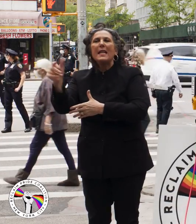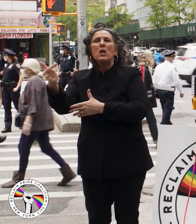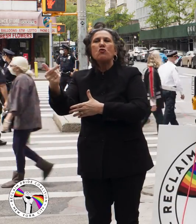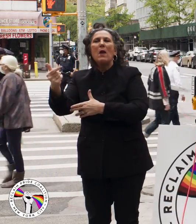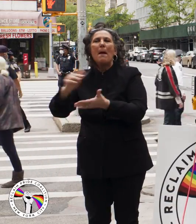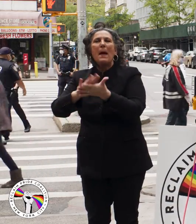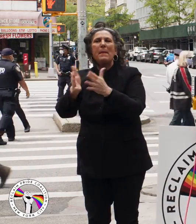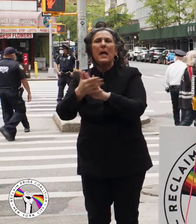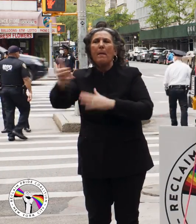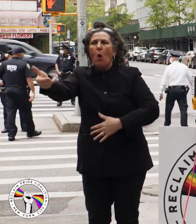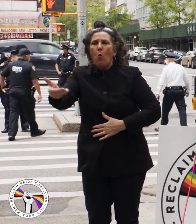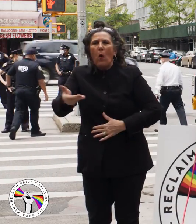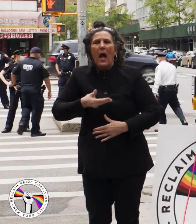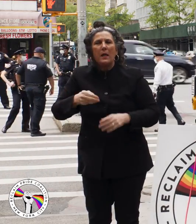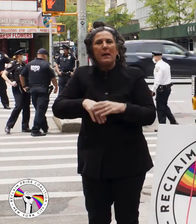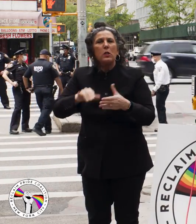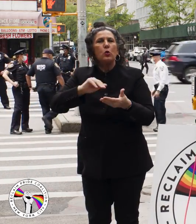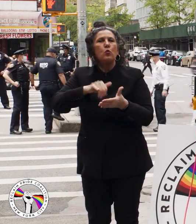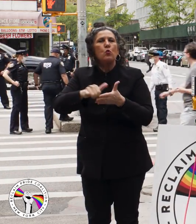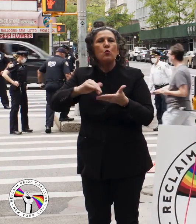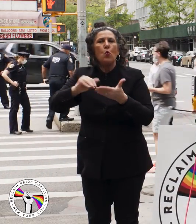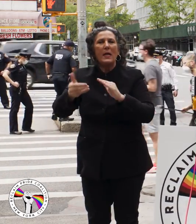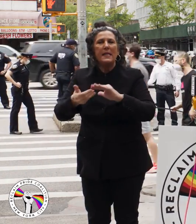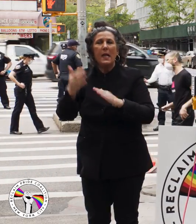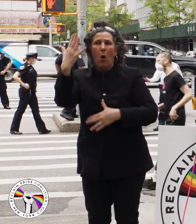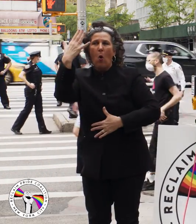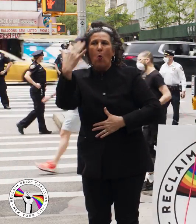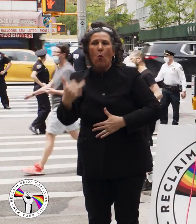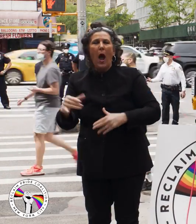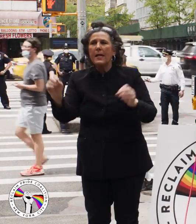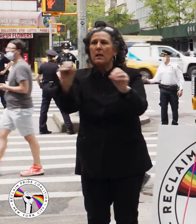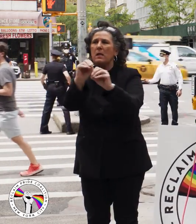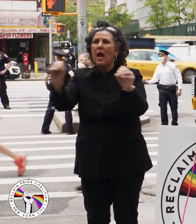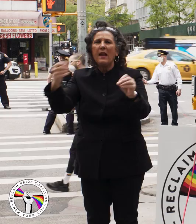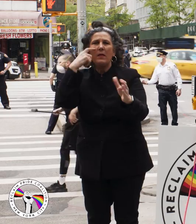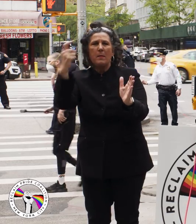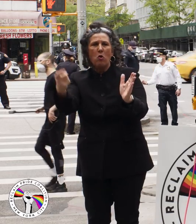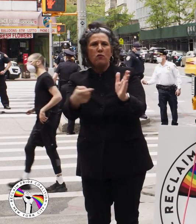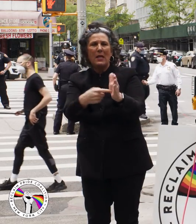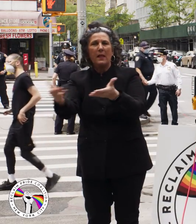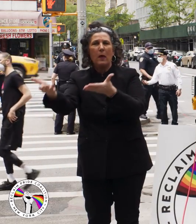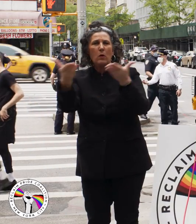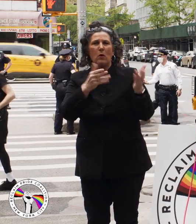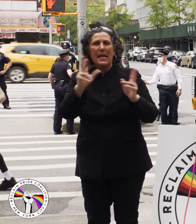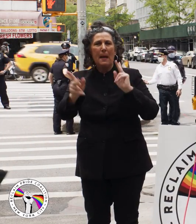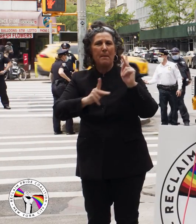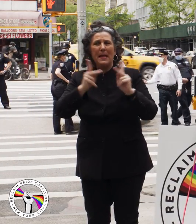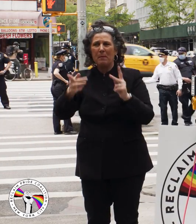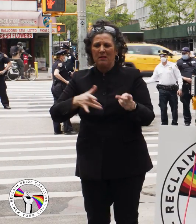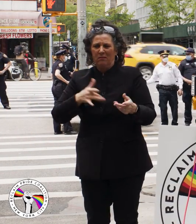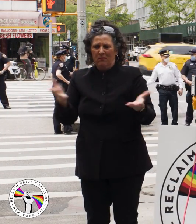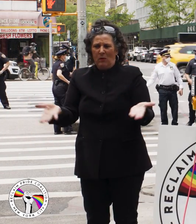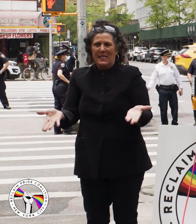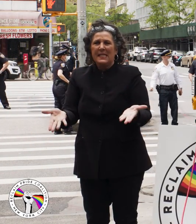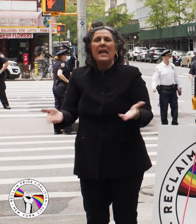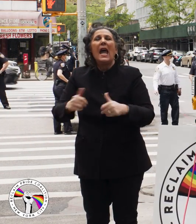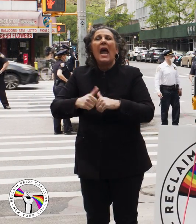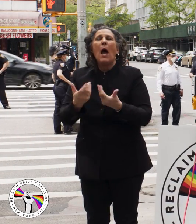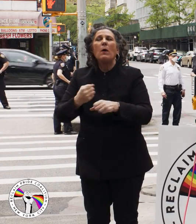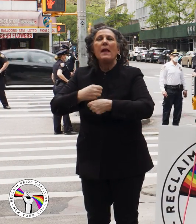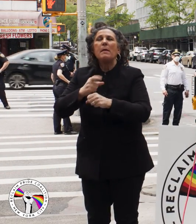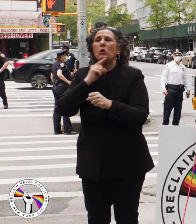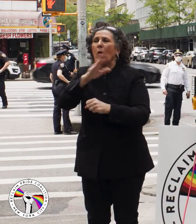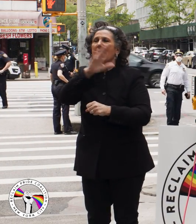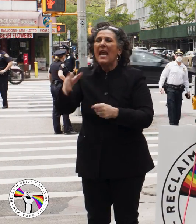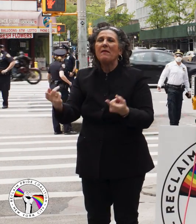become welcomed into New York City? Why did none of them recognize they were bringing a hateful presence here? And how will they make